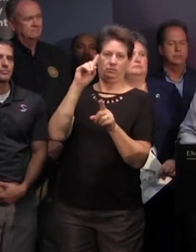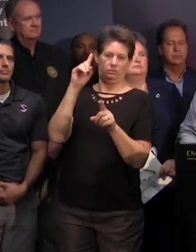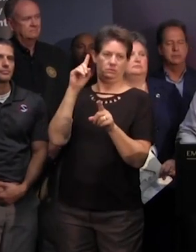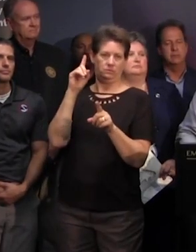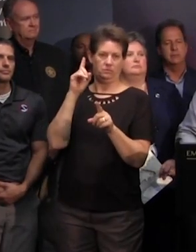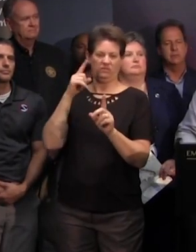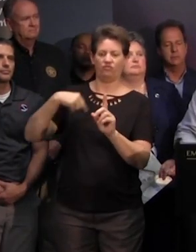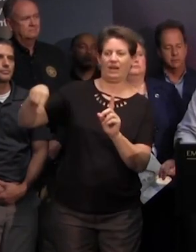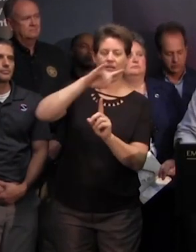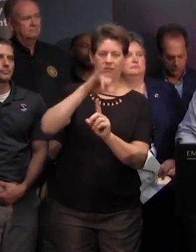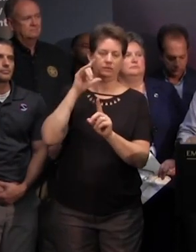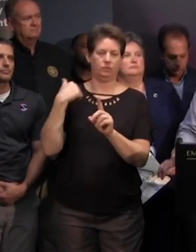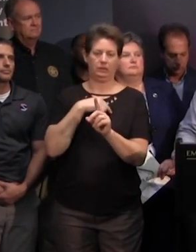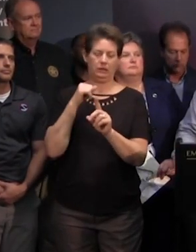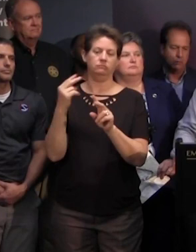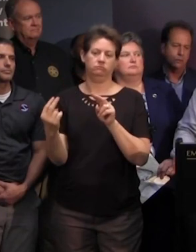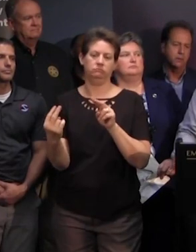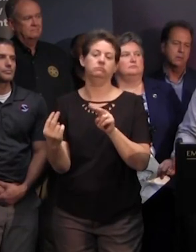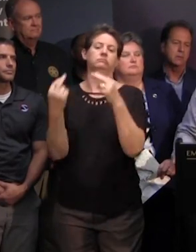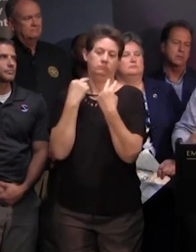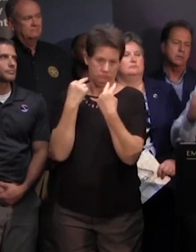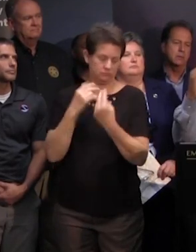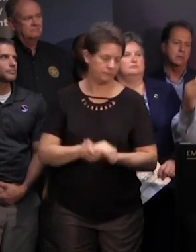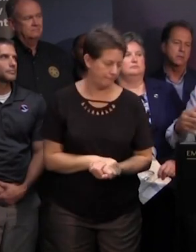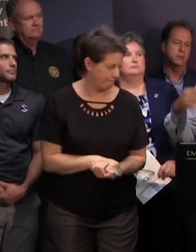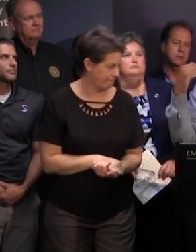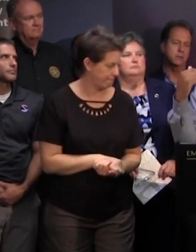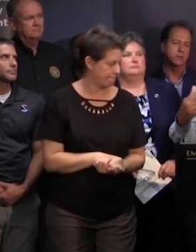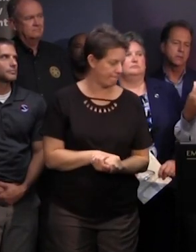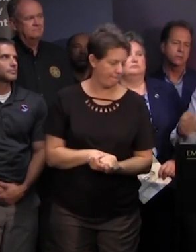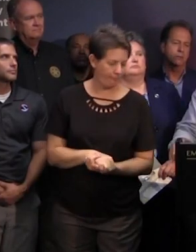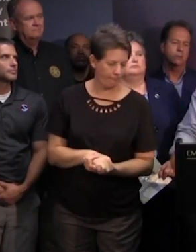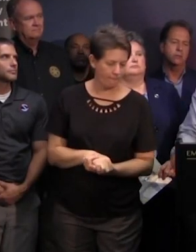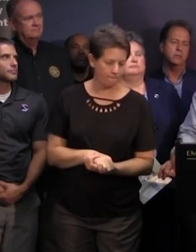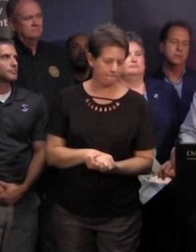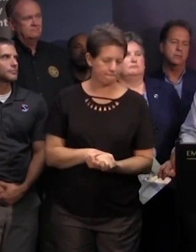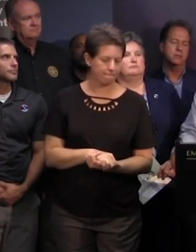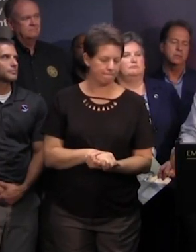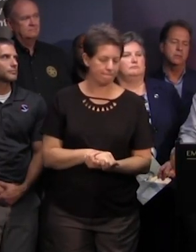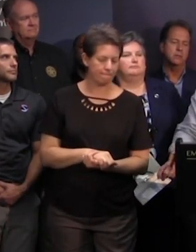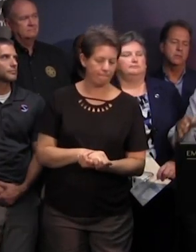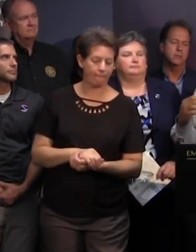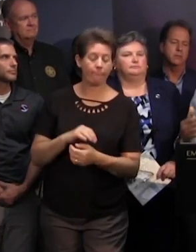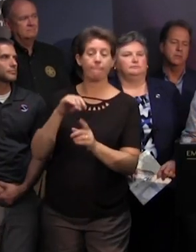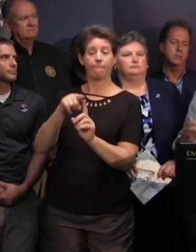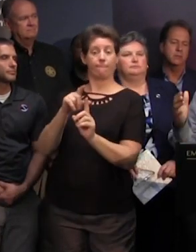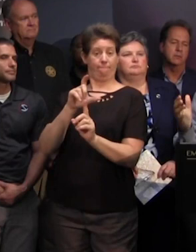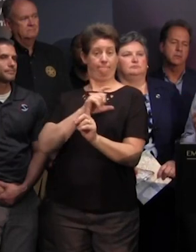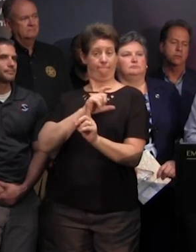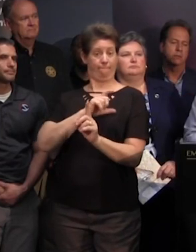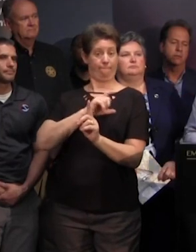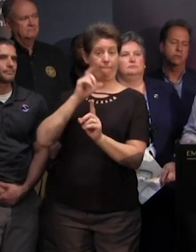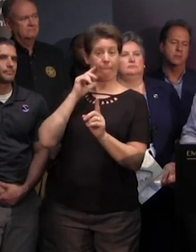northbound as the trooper is flushing the i-26 corridor eastbound lanes as the